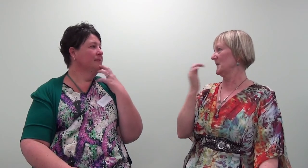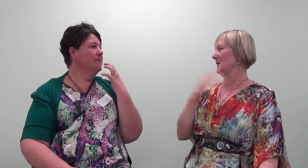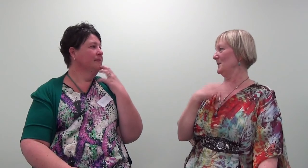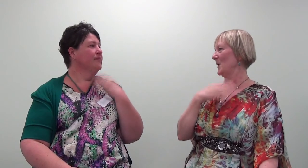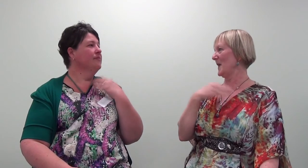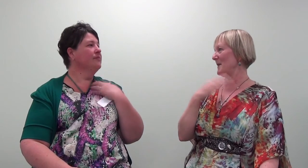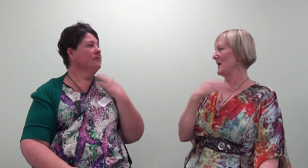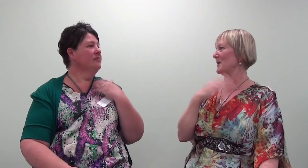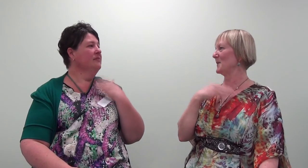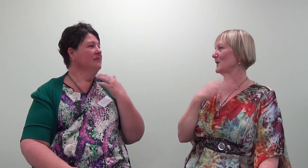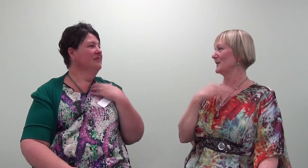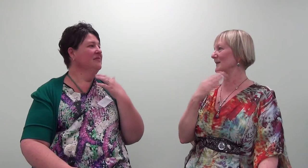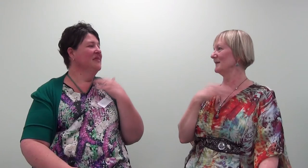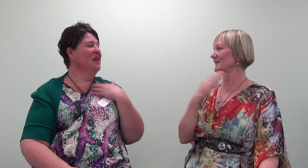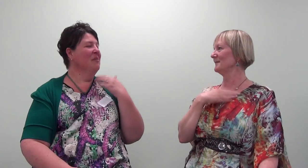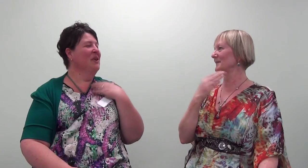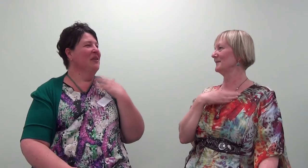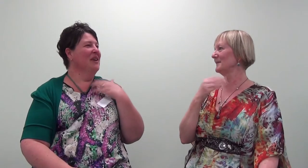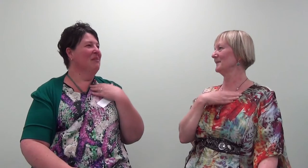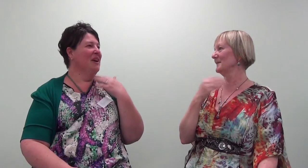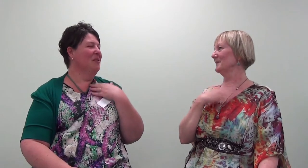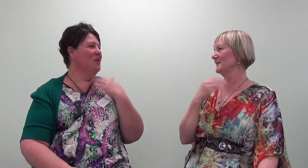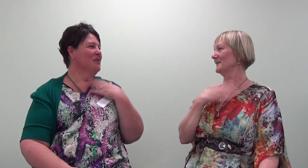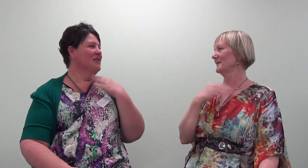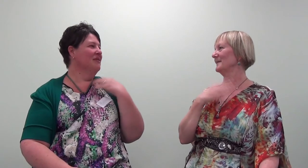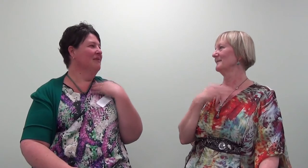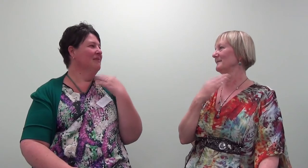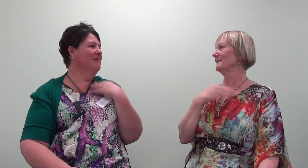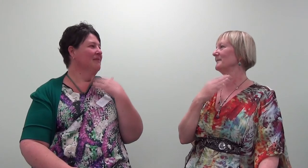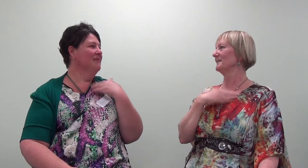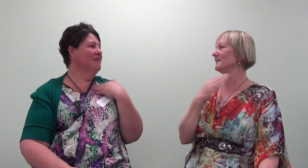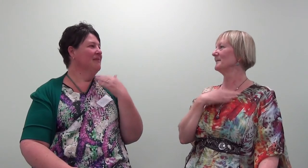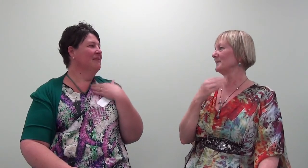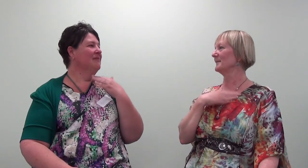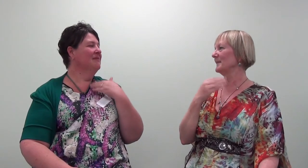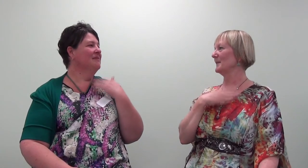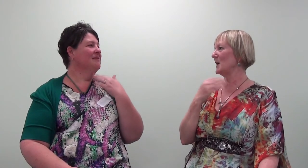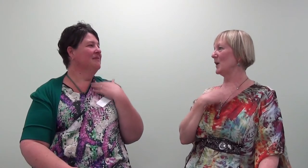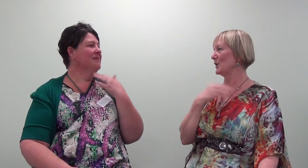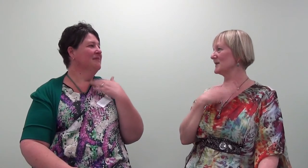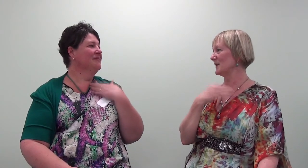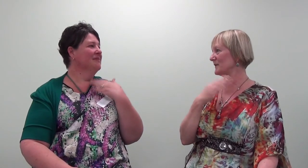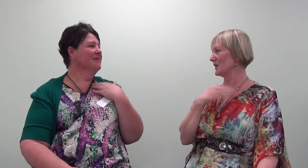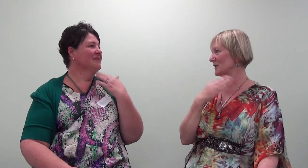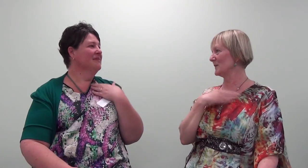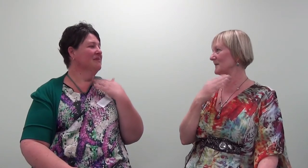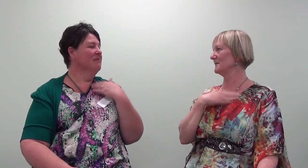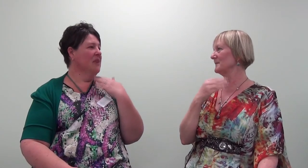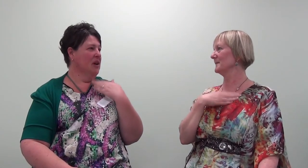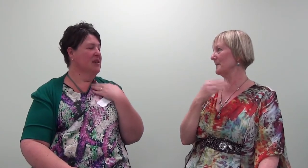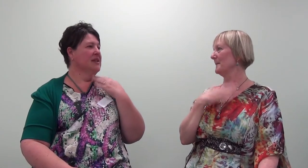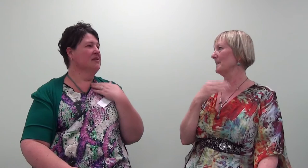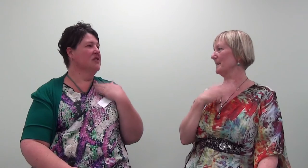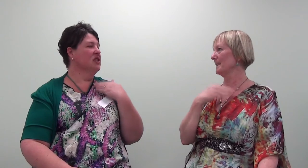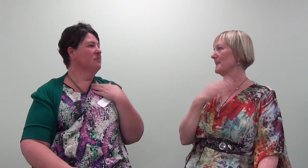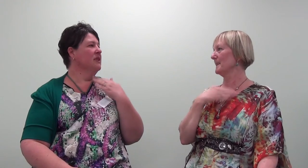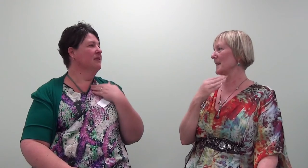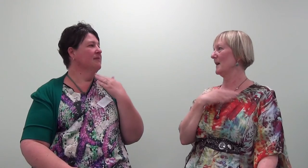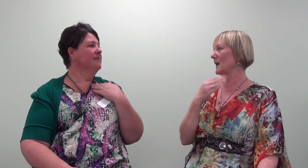I'm not that bad person. I'm not that bad person. I own self judgment. I own self judgment. I